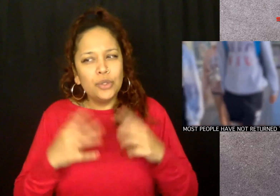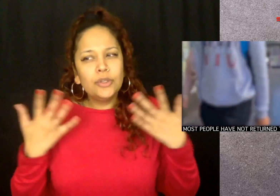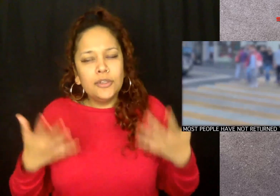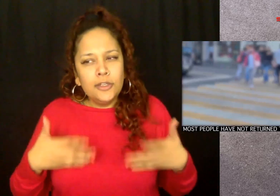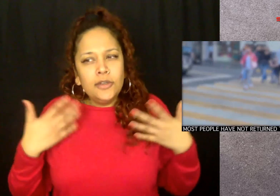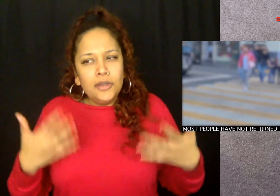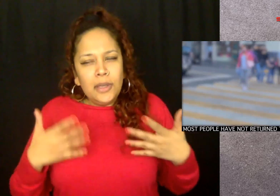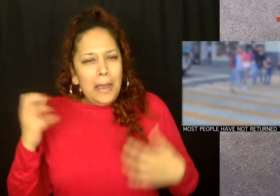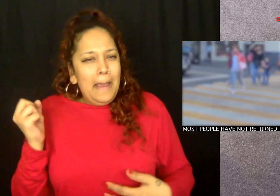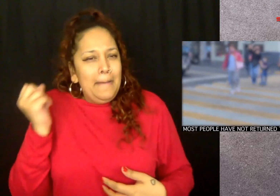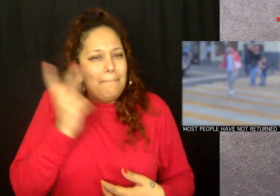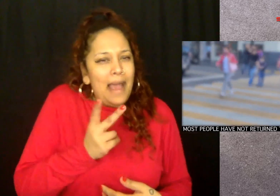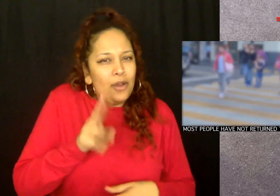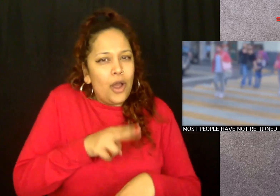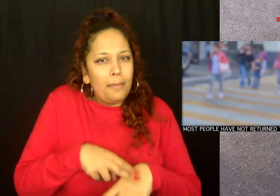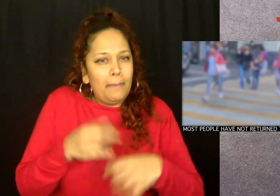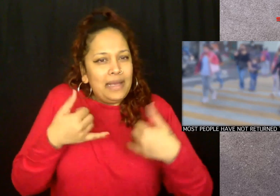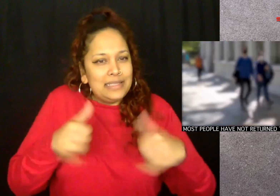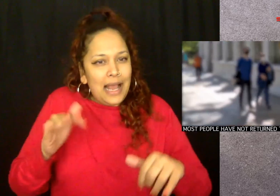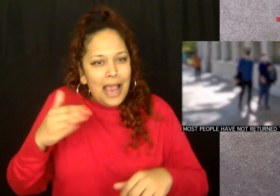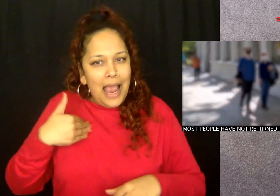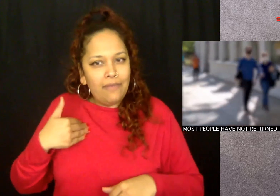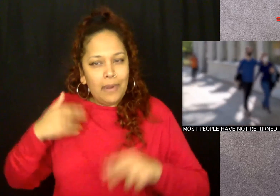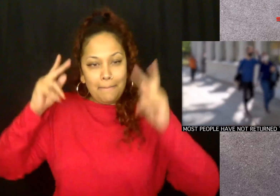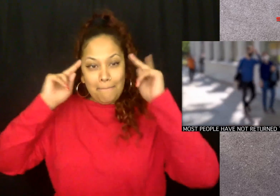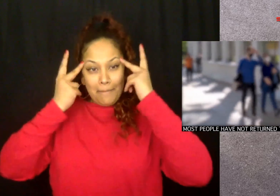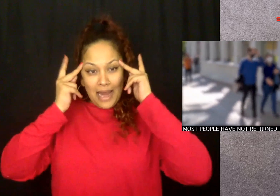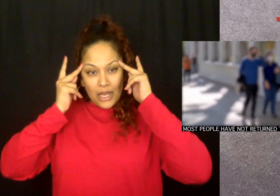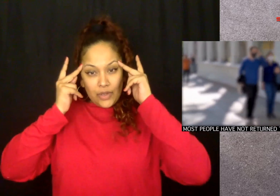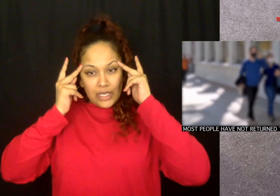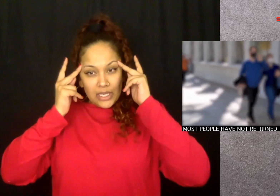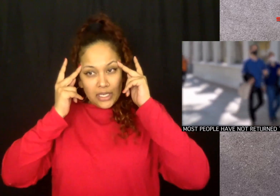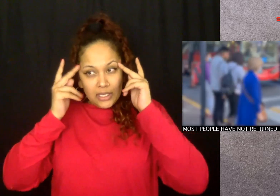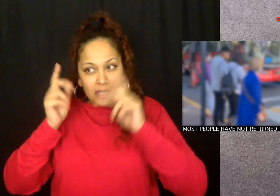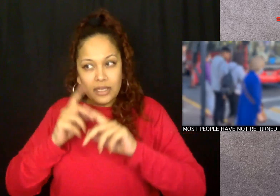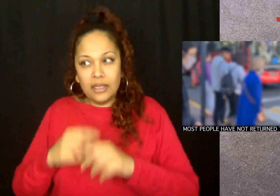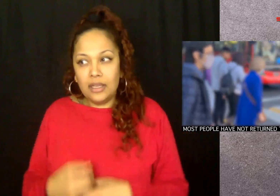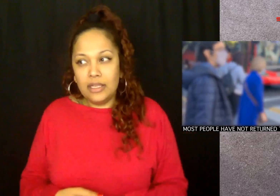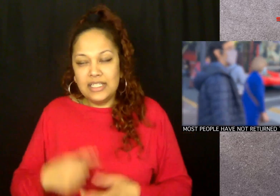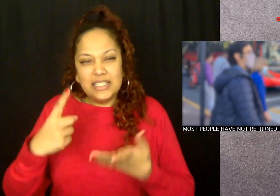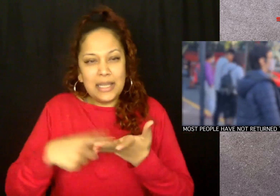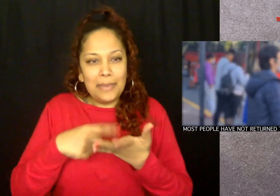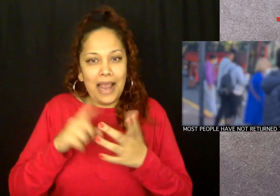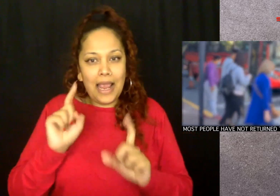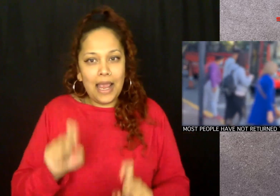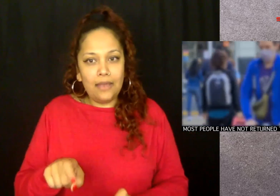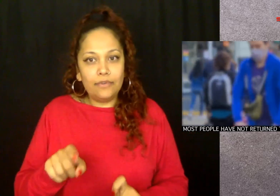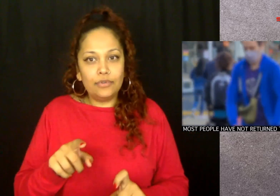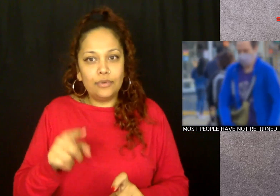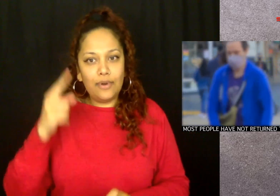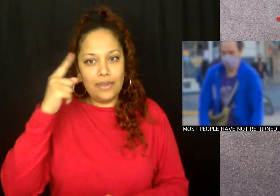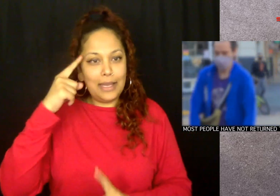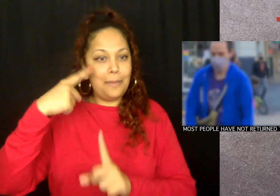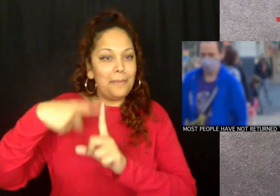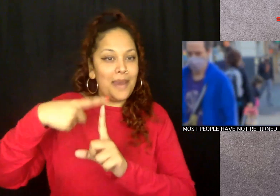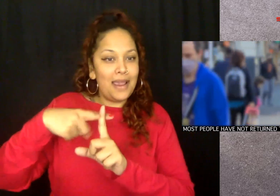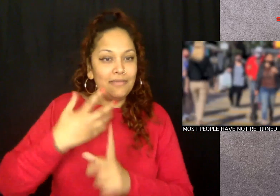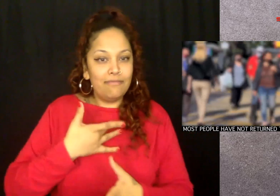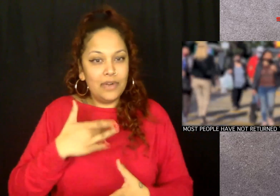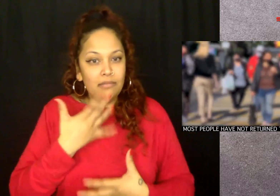I'm trying to get back to normal, but still there's a little paranoia involved. You know, sometimes I have to think positive